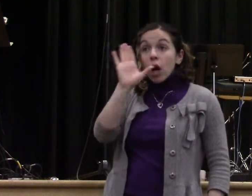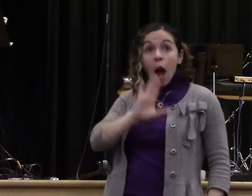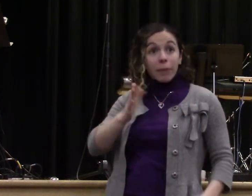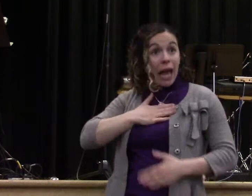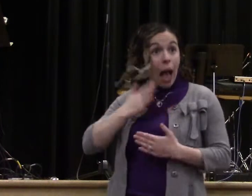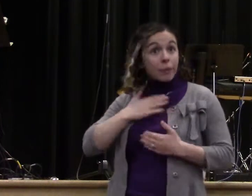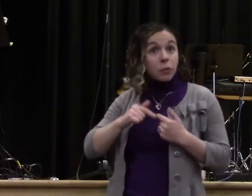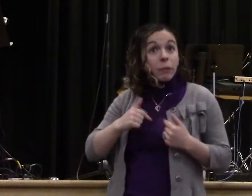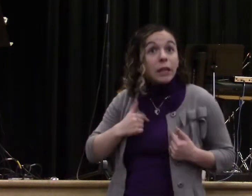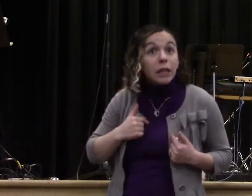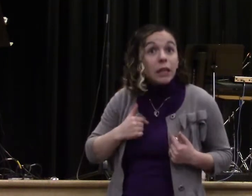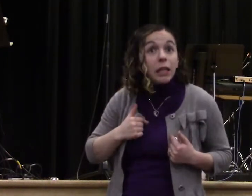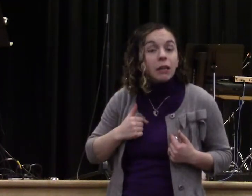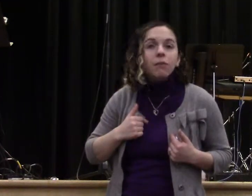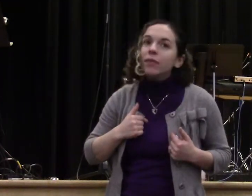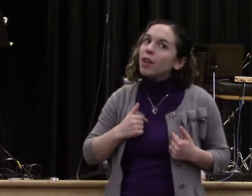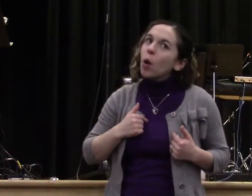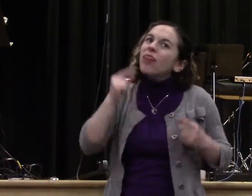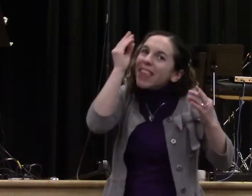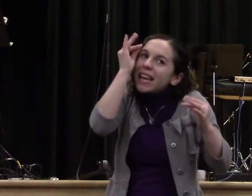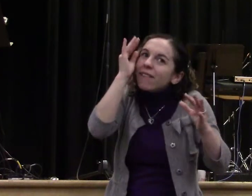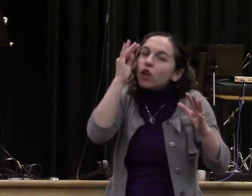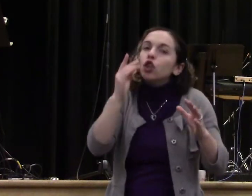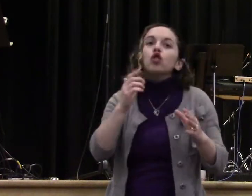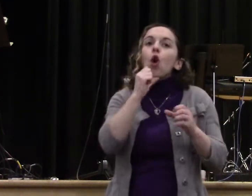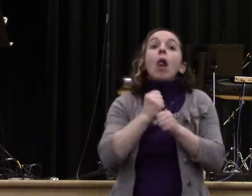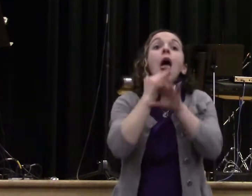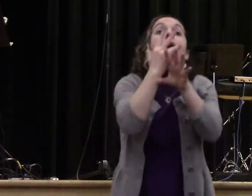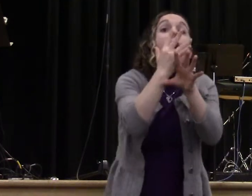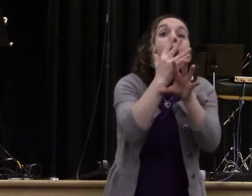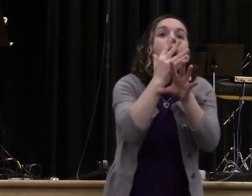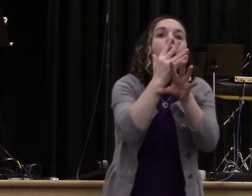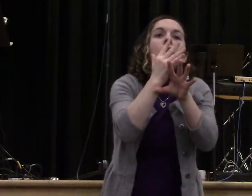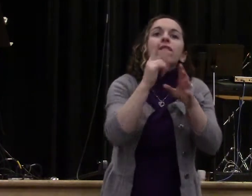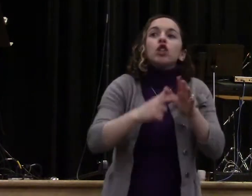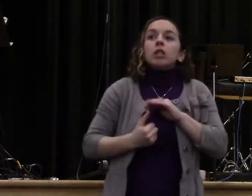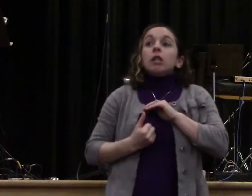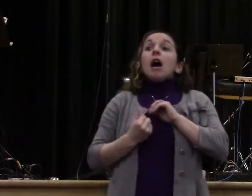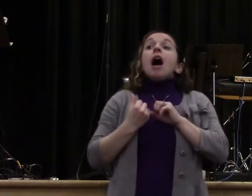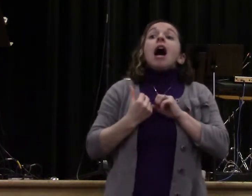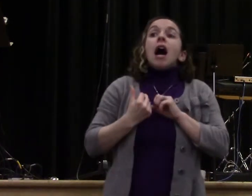Remember what happened to Adam when he and Eve followed the other guy's advice.